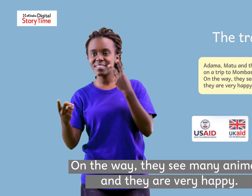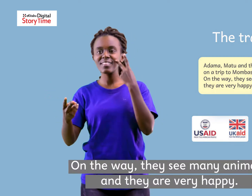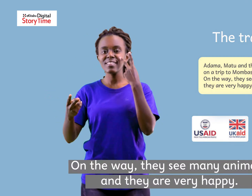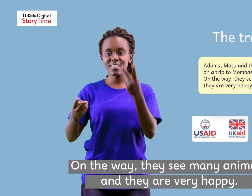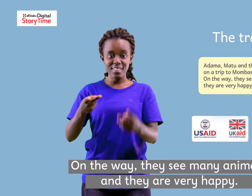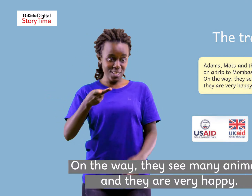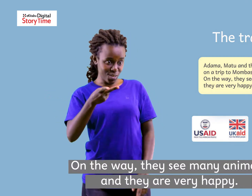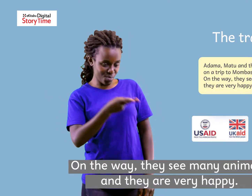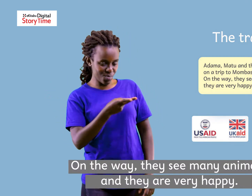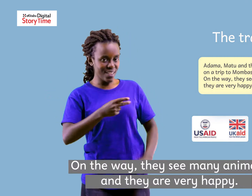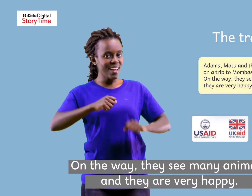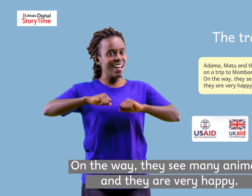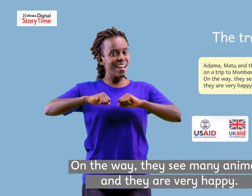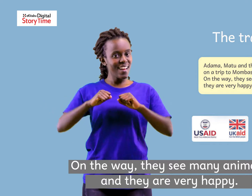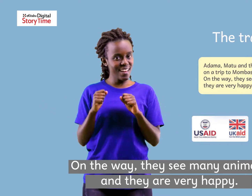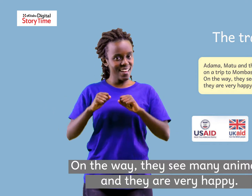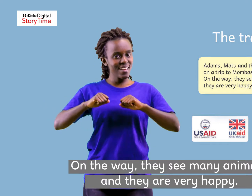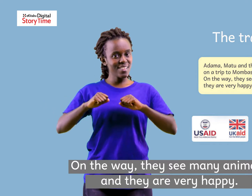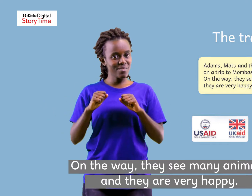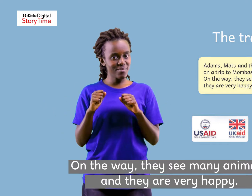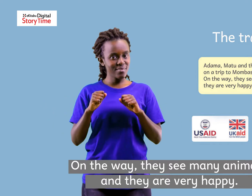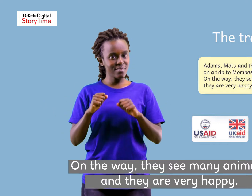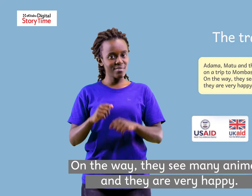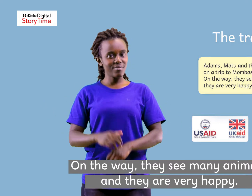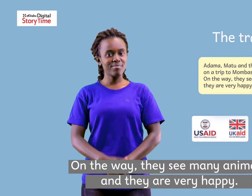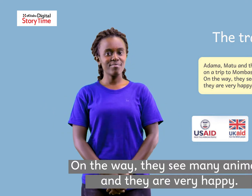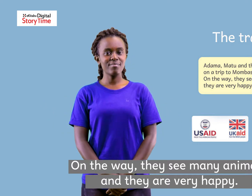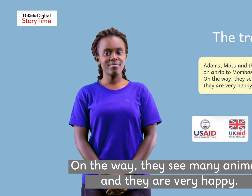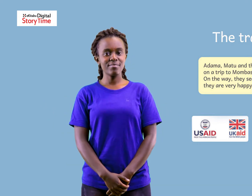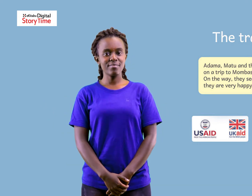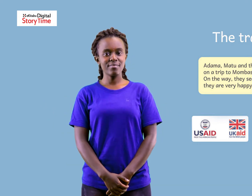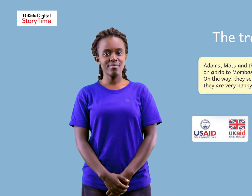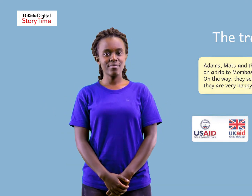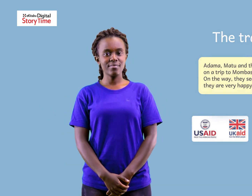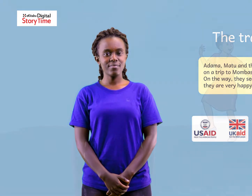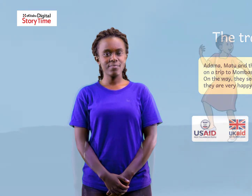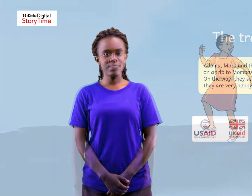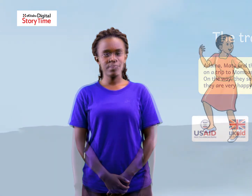On the way, they see many animals and they are very happy.